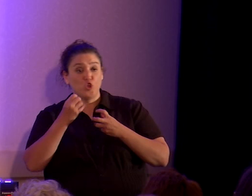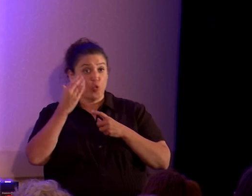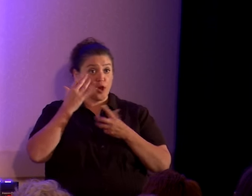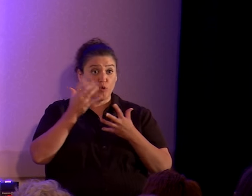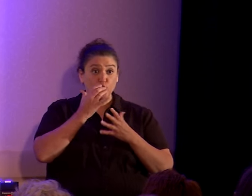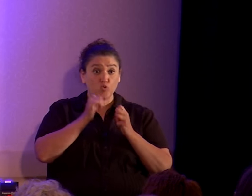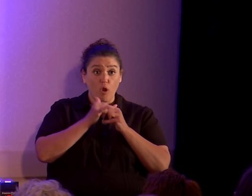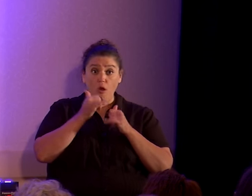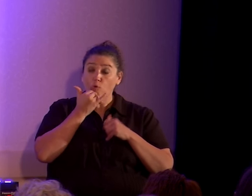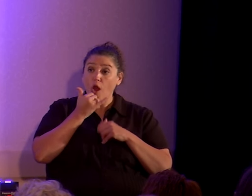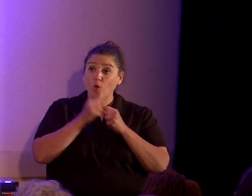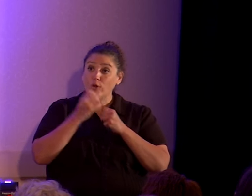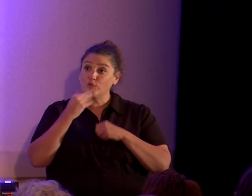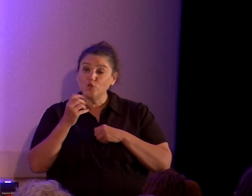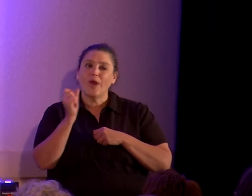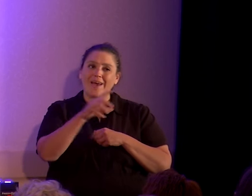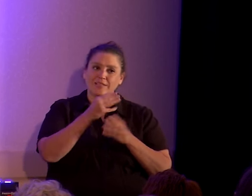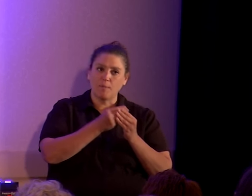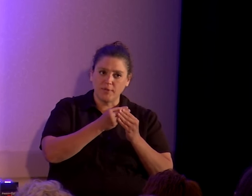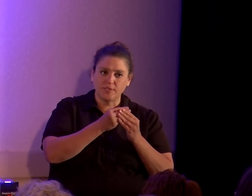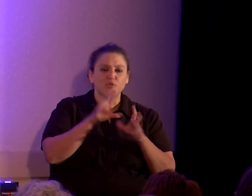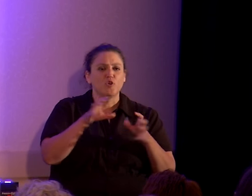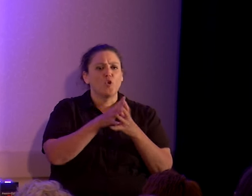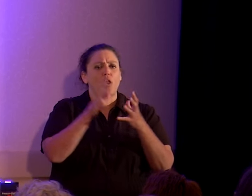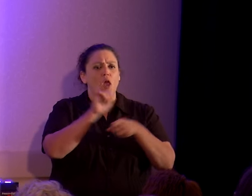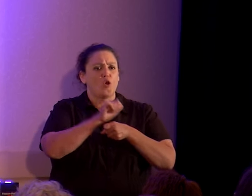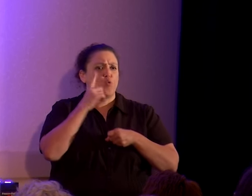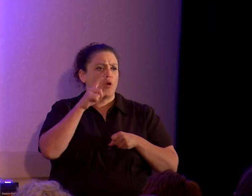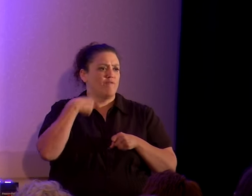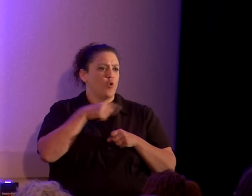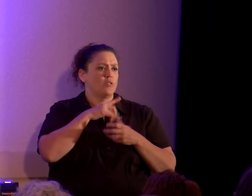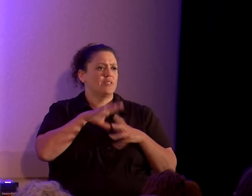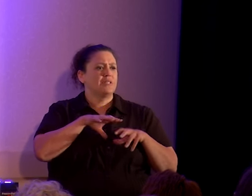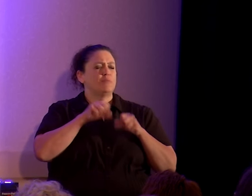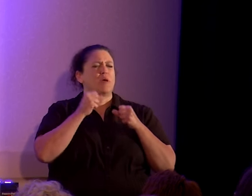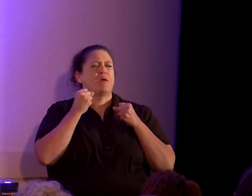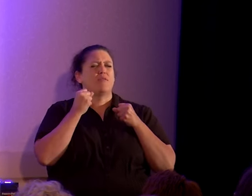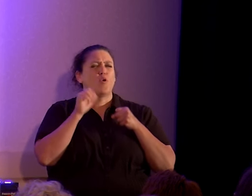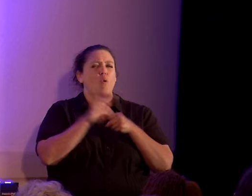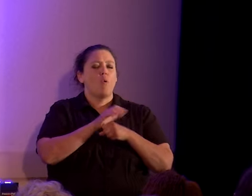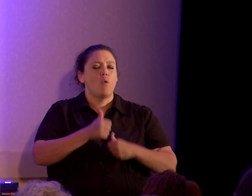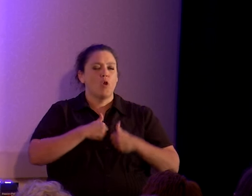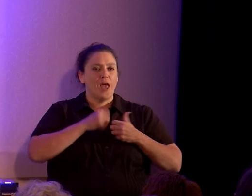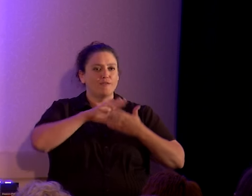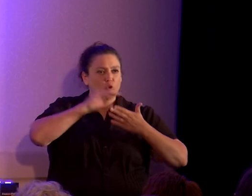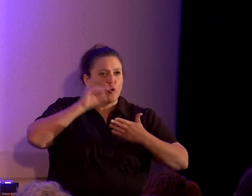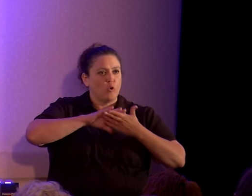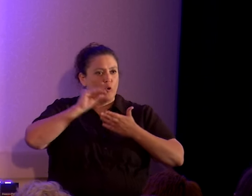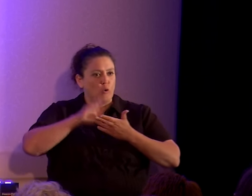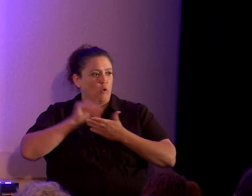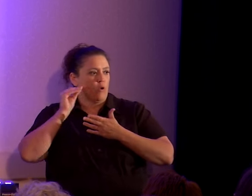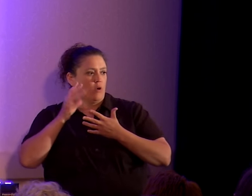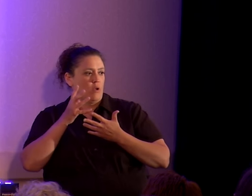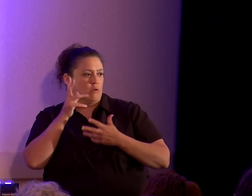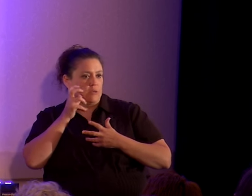If you want know what's in forest, but there are a lot of people here who spent their lives learning this stuff and living this stuff and caring about people.